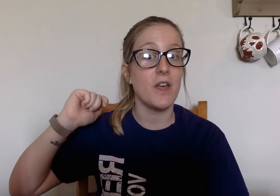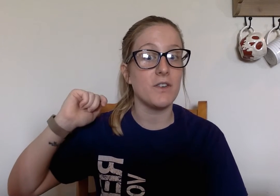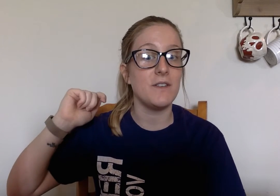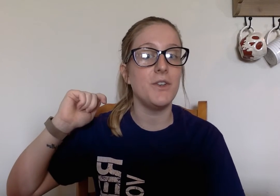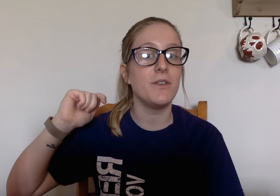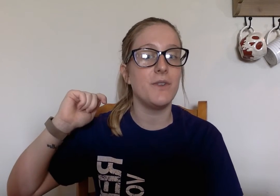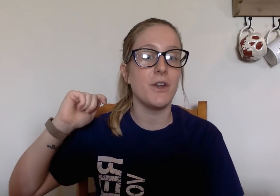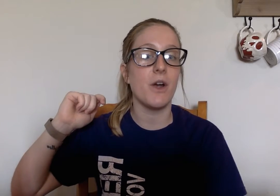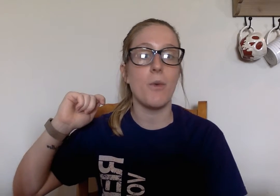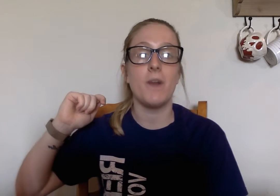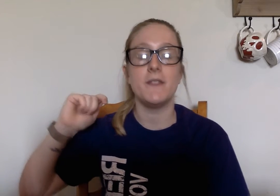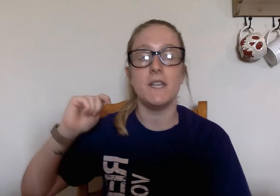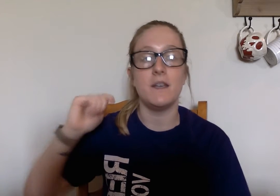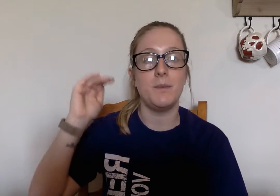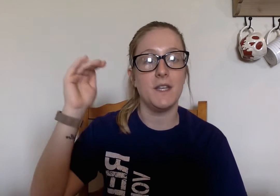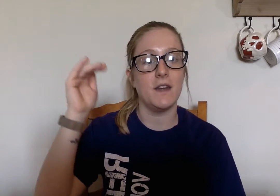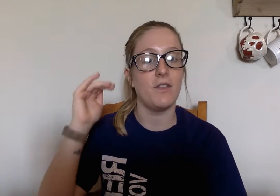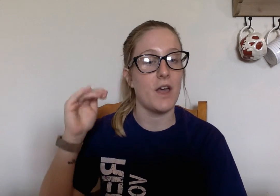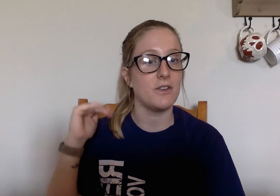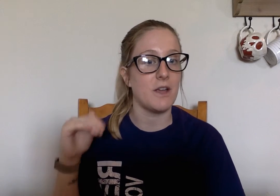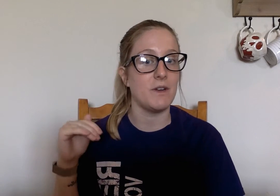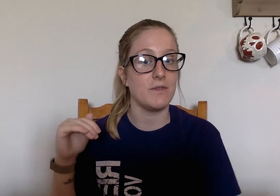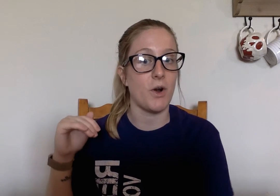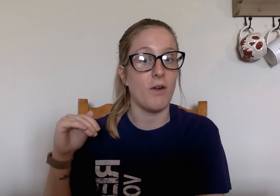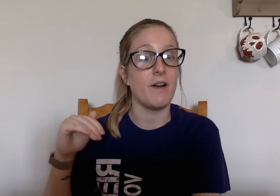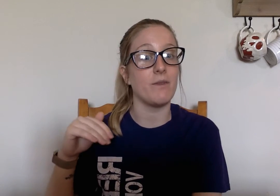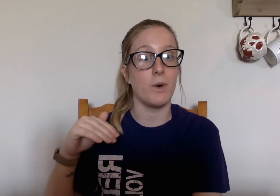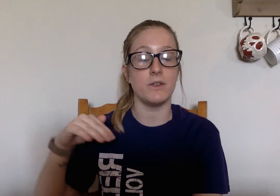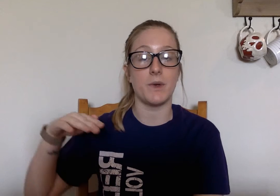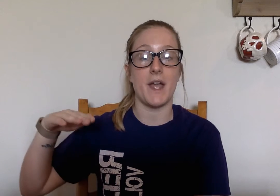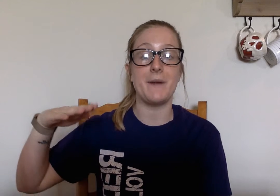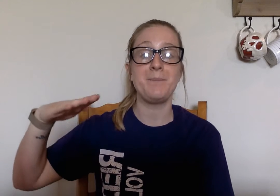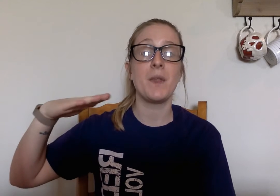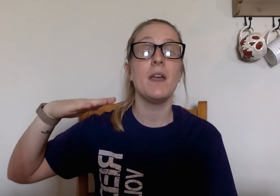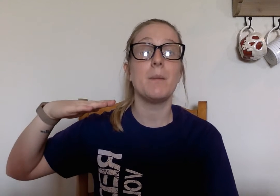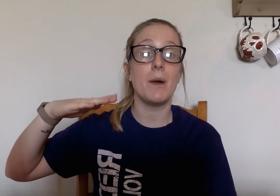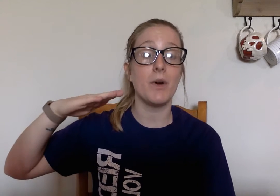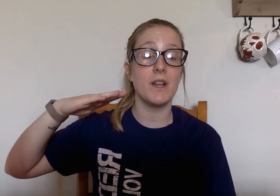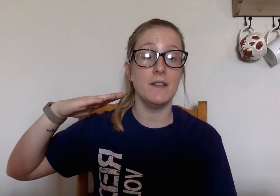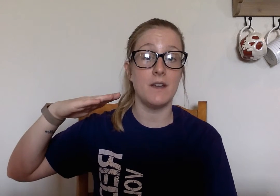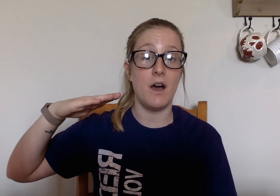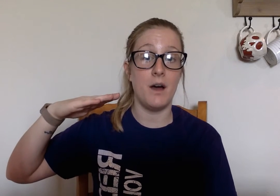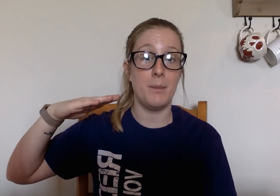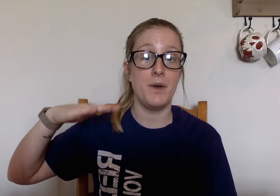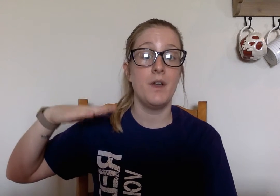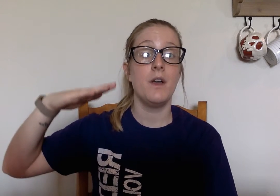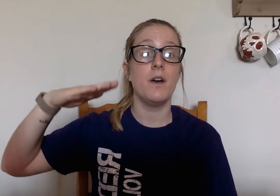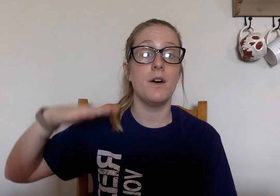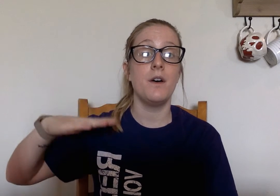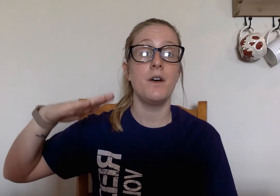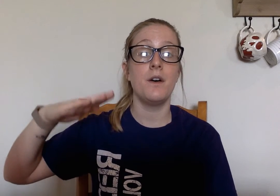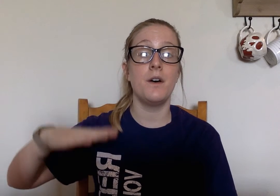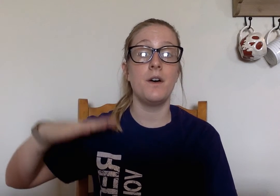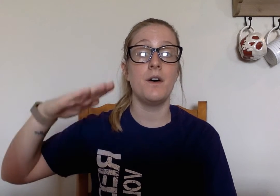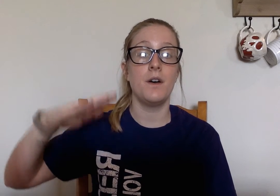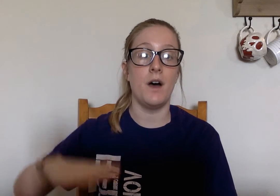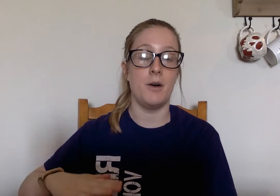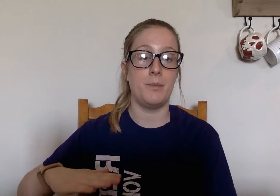letter, see if you can figure out what the beginning letter sound is for all five words, okay? My word is up. U, uh, up.